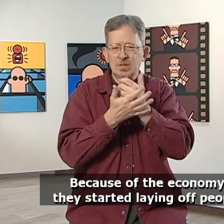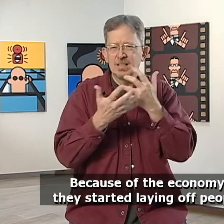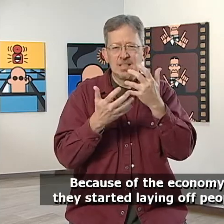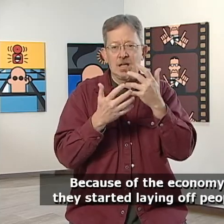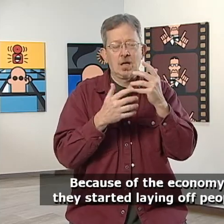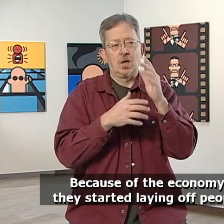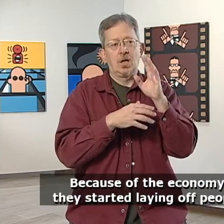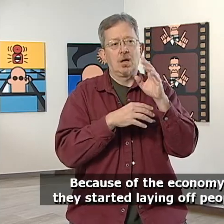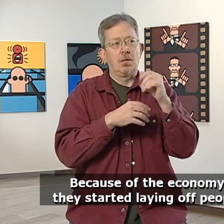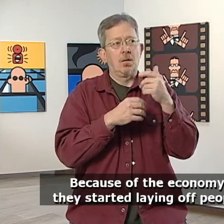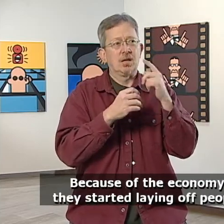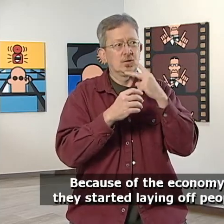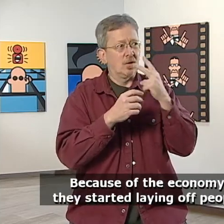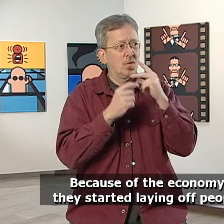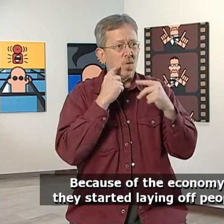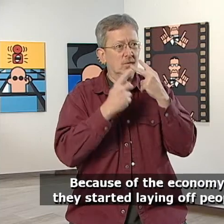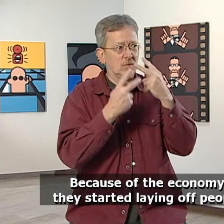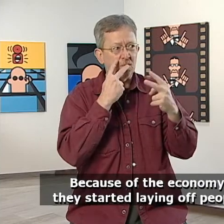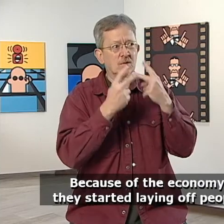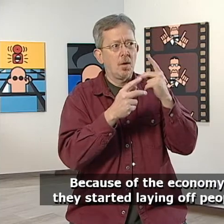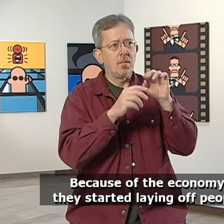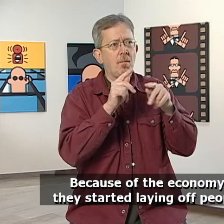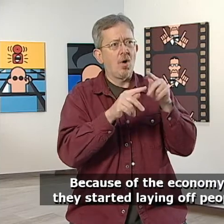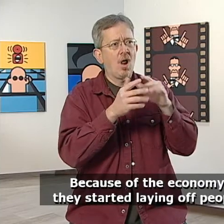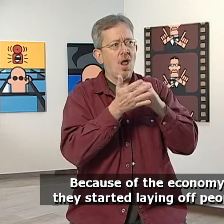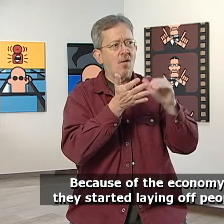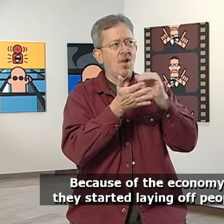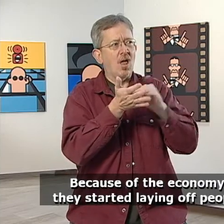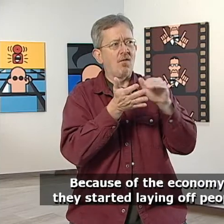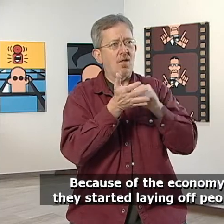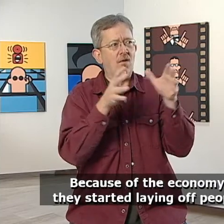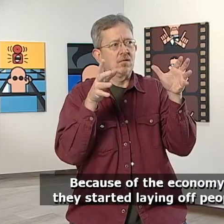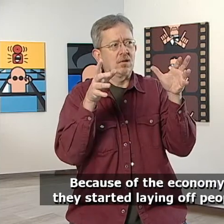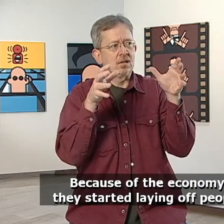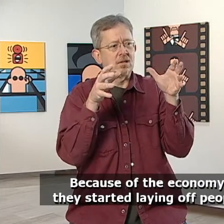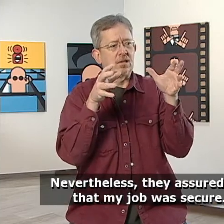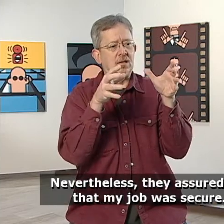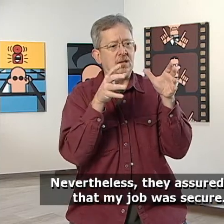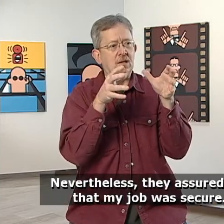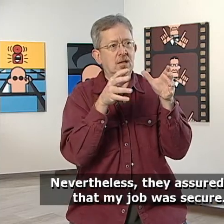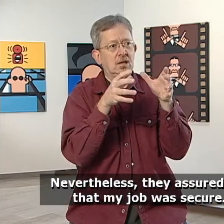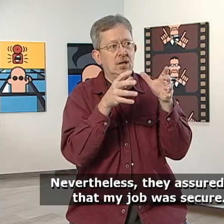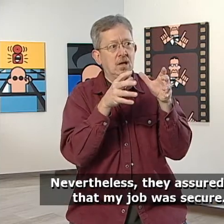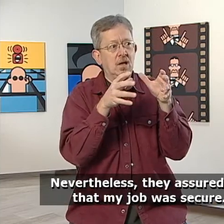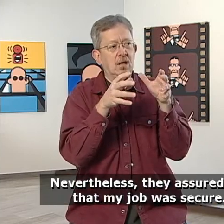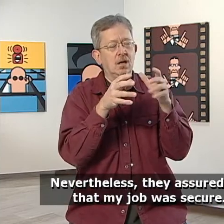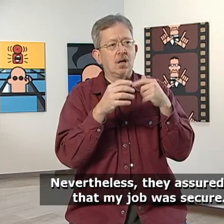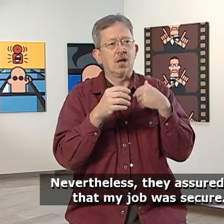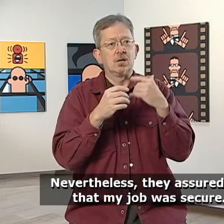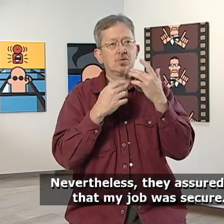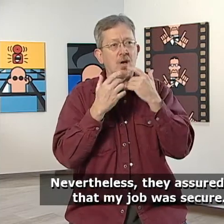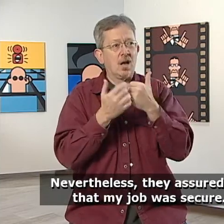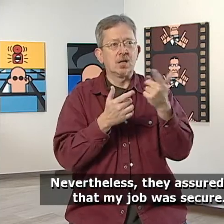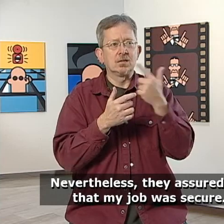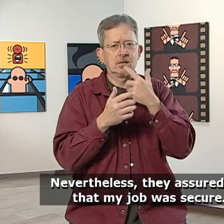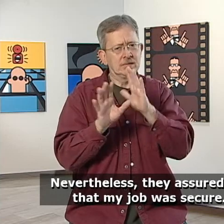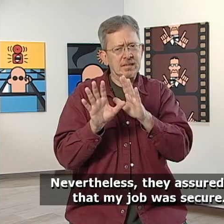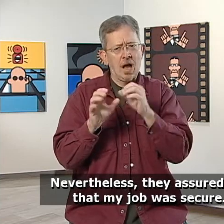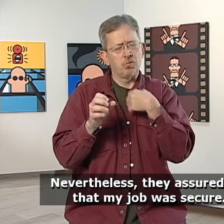Because of the economy, they started laying off people. Nevertheless, they assured me that my job